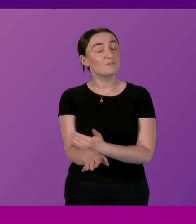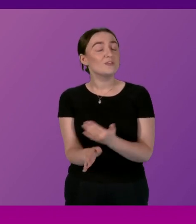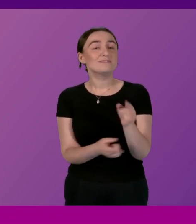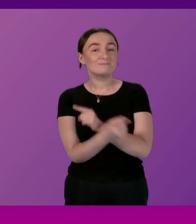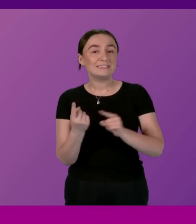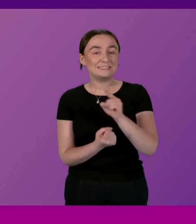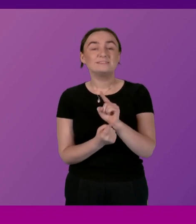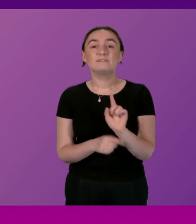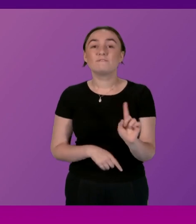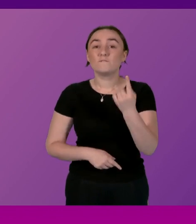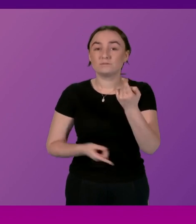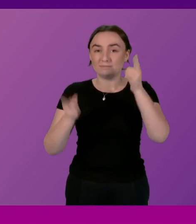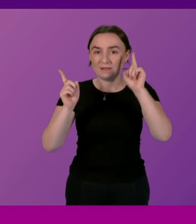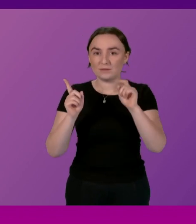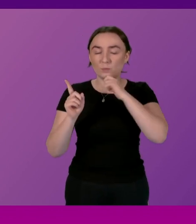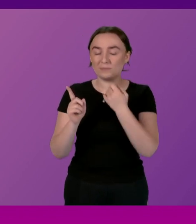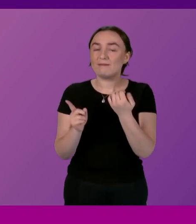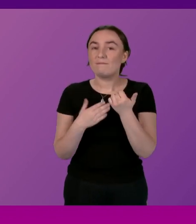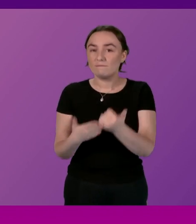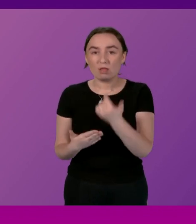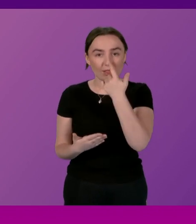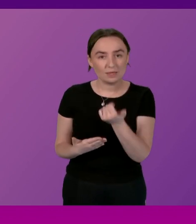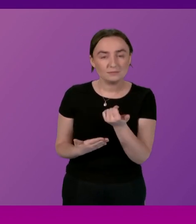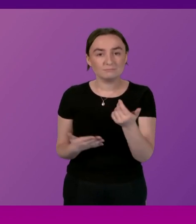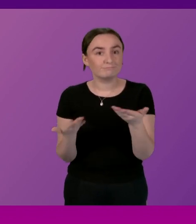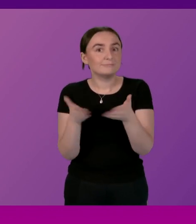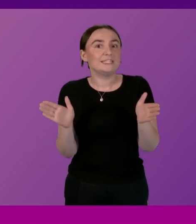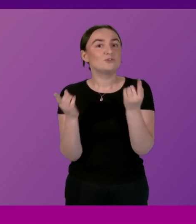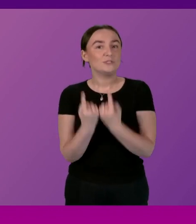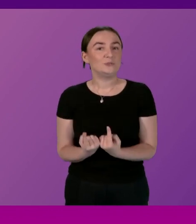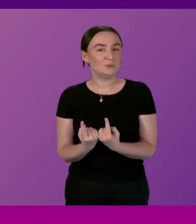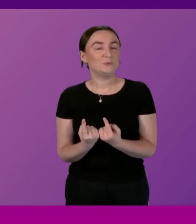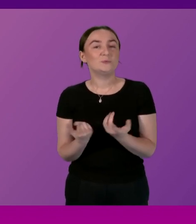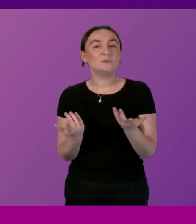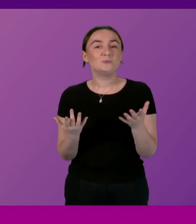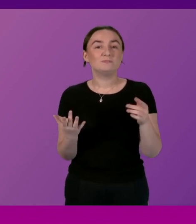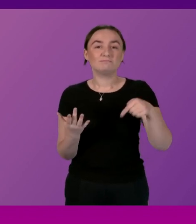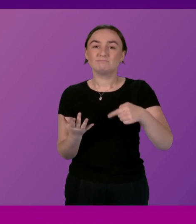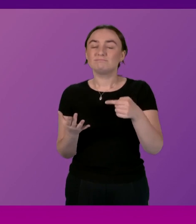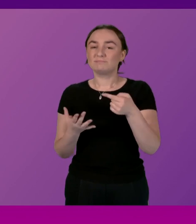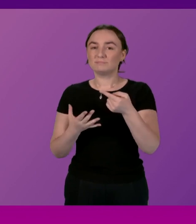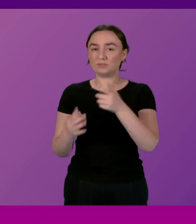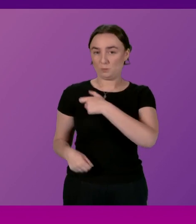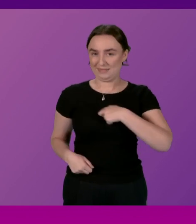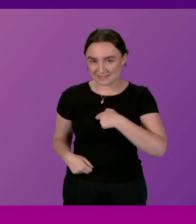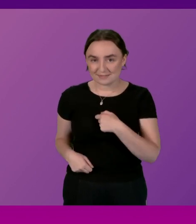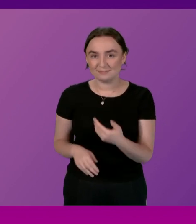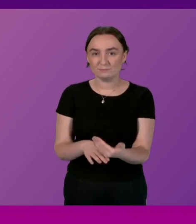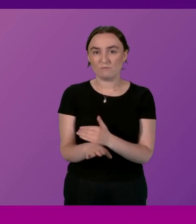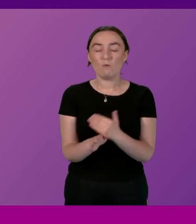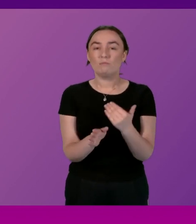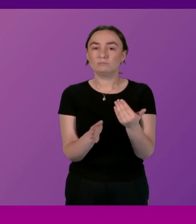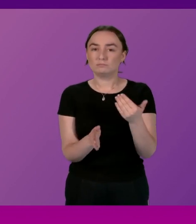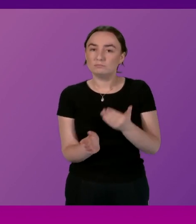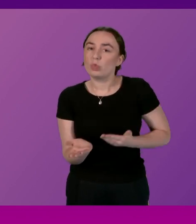if we could start with some general issues of interest to the committees before moving on to the more specific ones falling under the